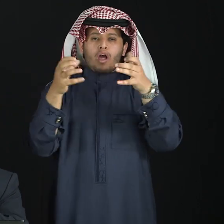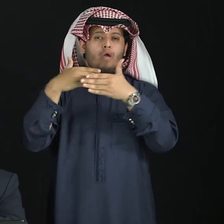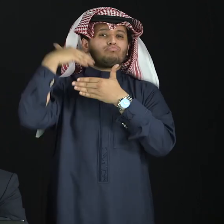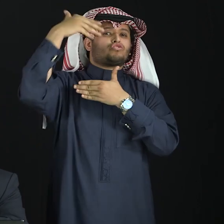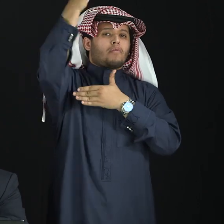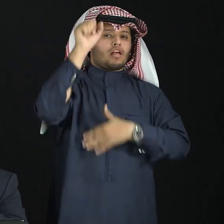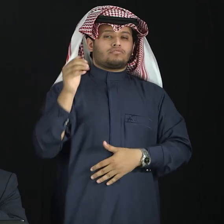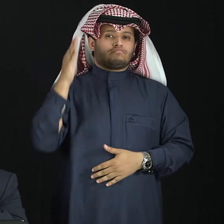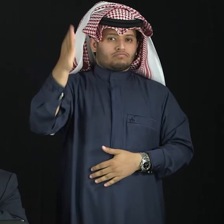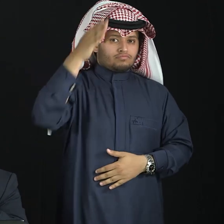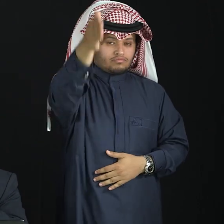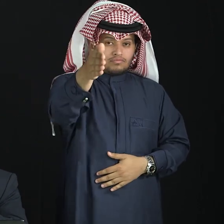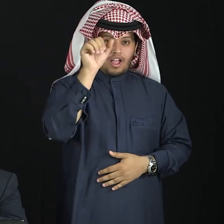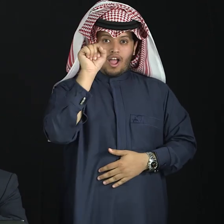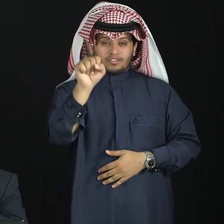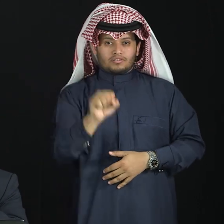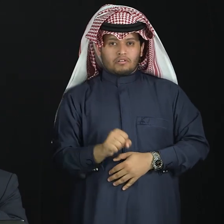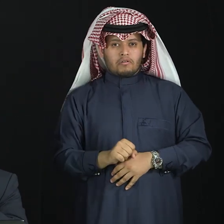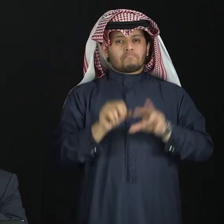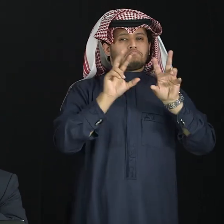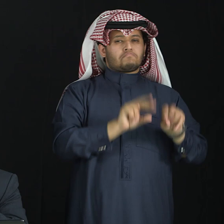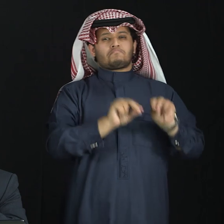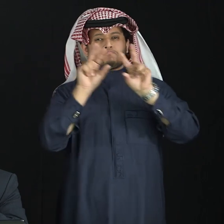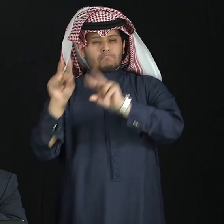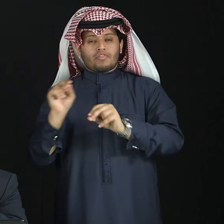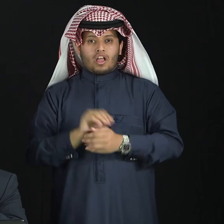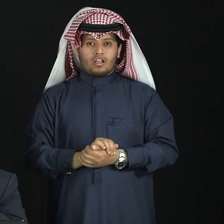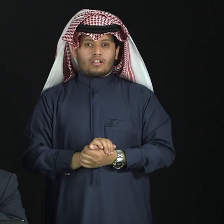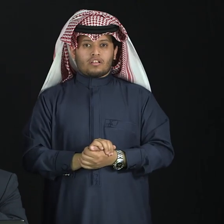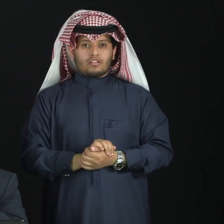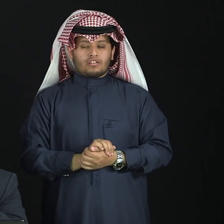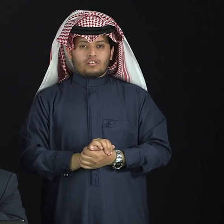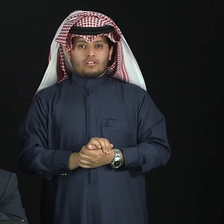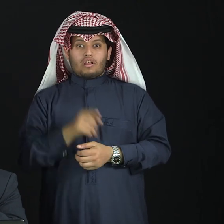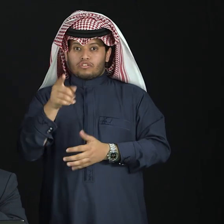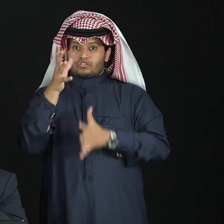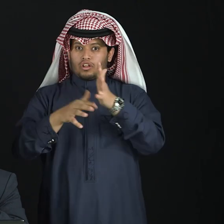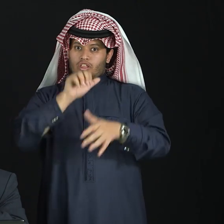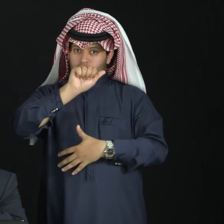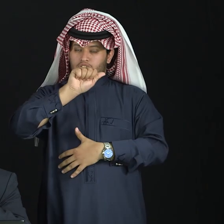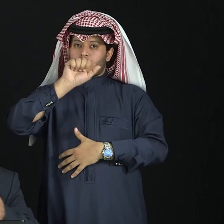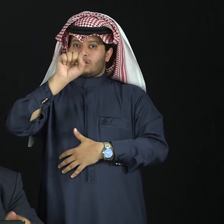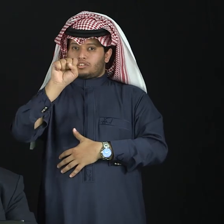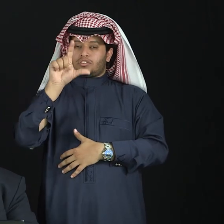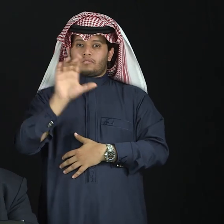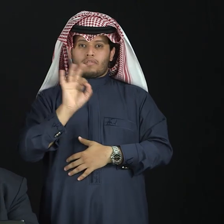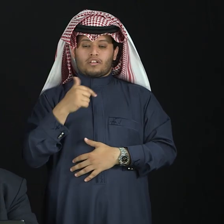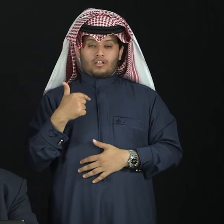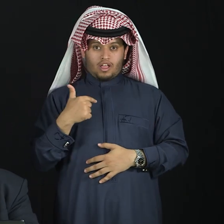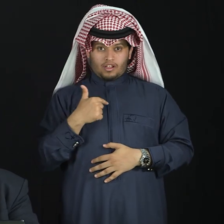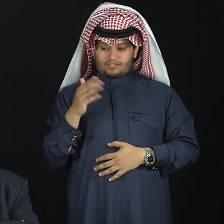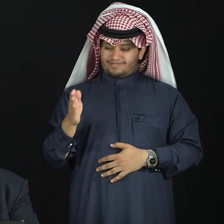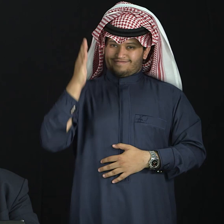Simply because there is no conjugation of verbs in the ASL. For example, if you want to talk about the